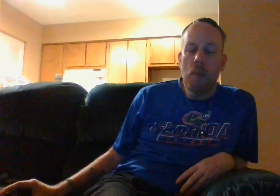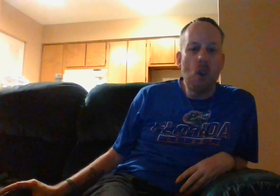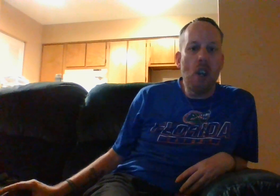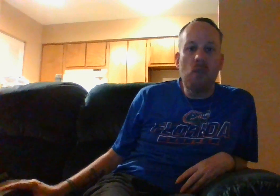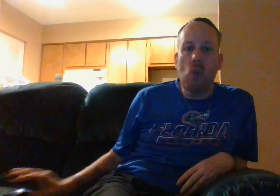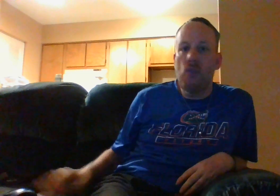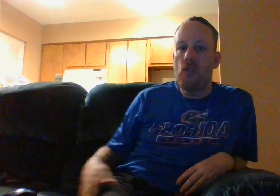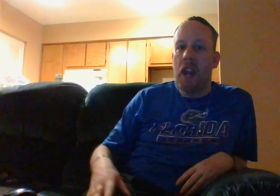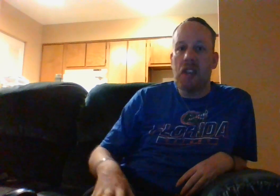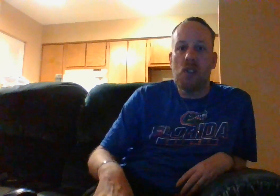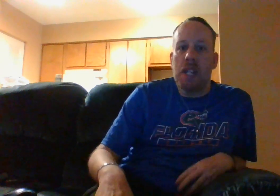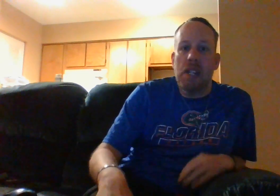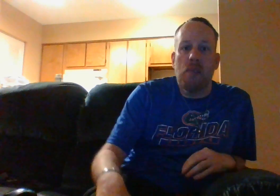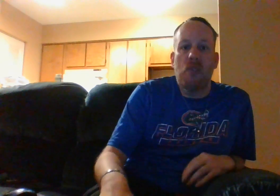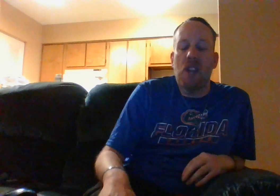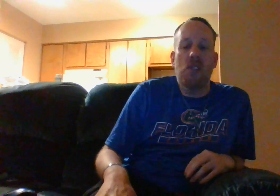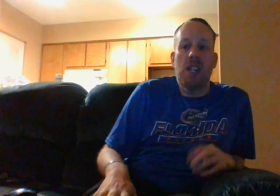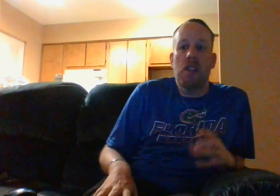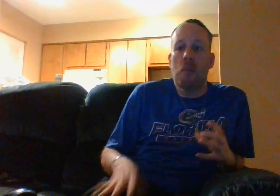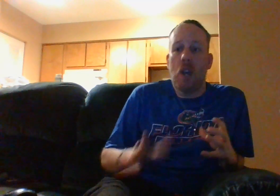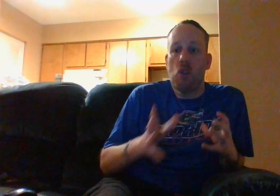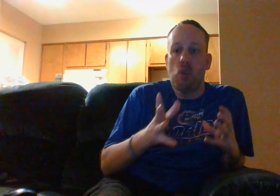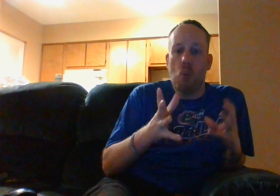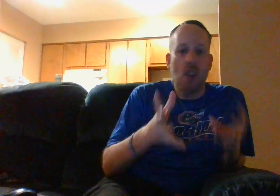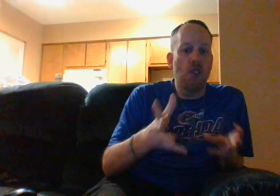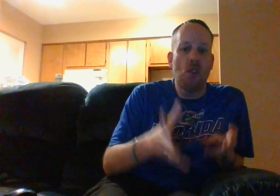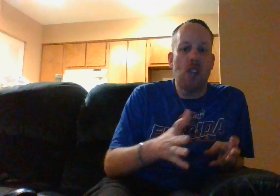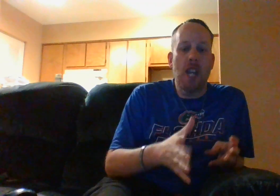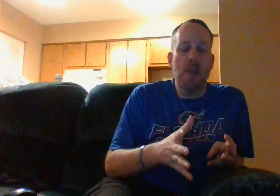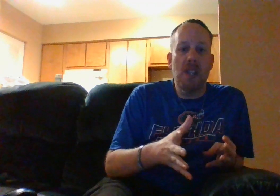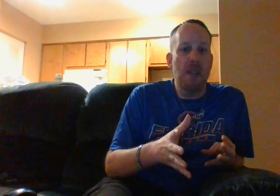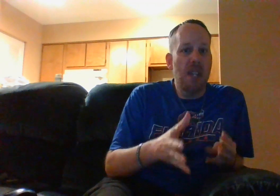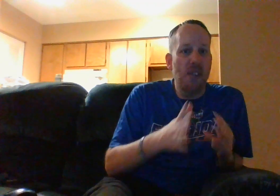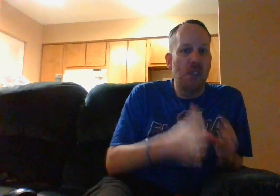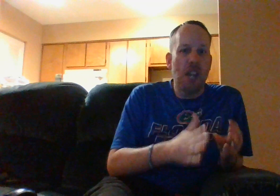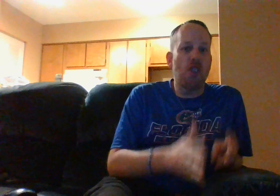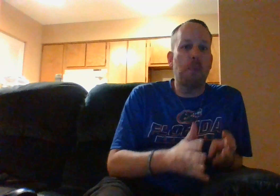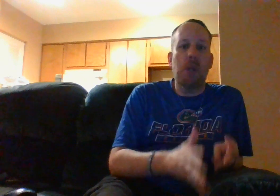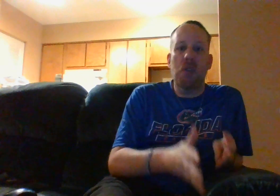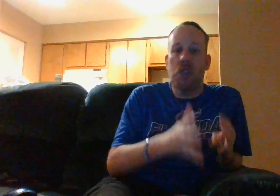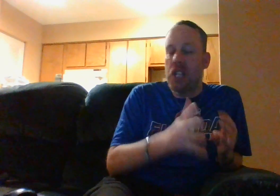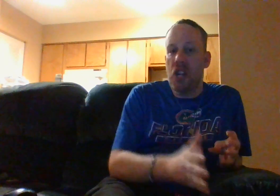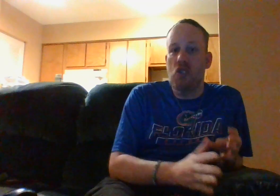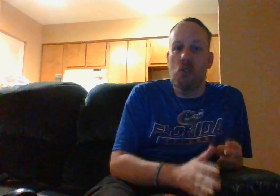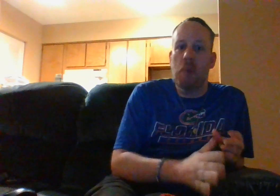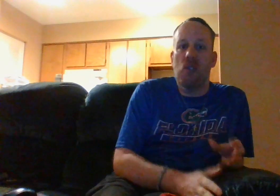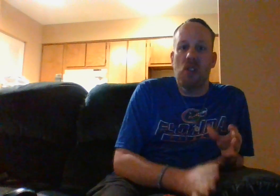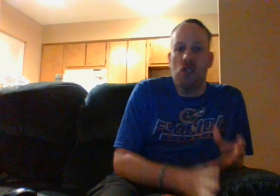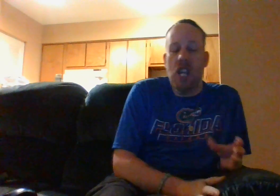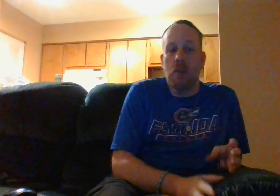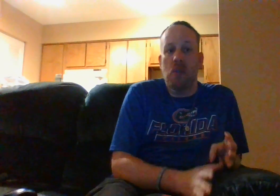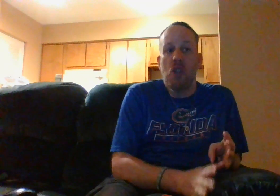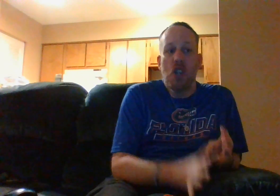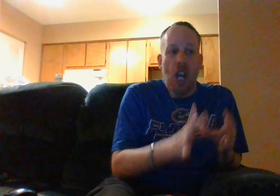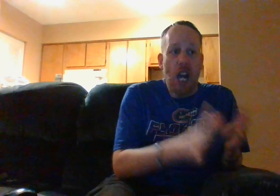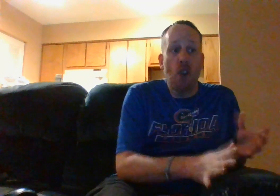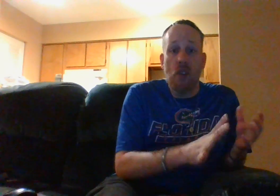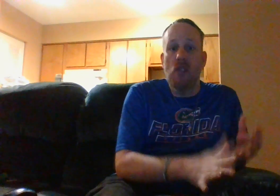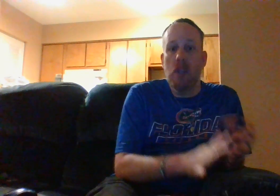the more i'm so fascinating fascinating about watching this anime it's not just because the character is based on this anime elf of